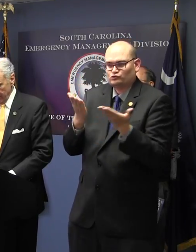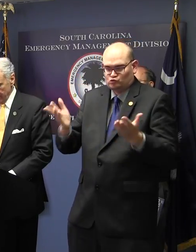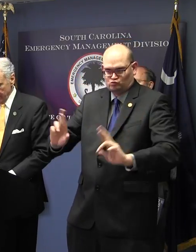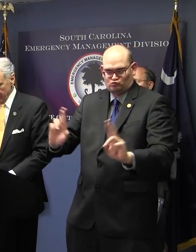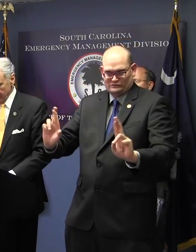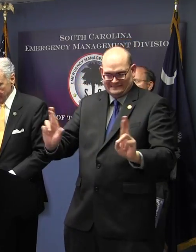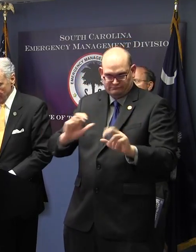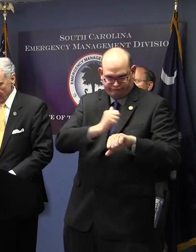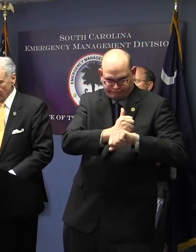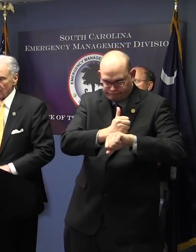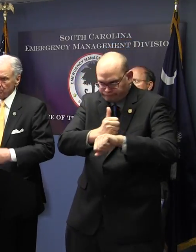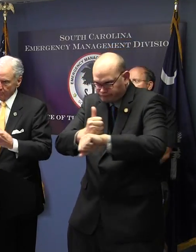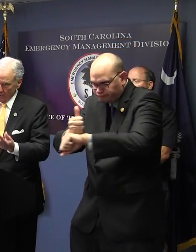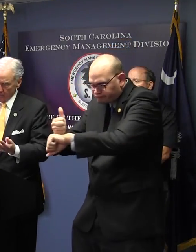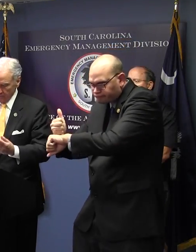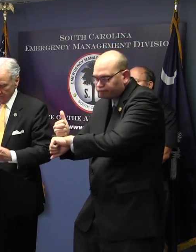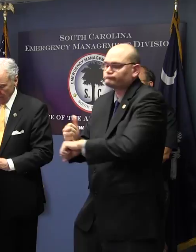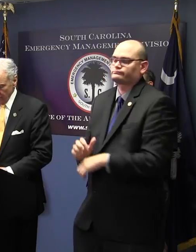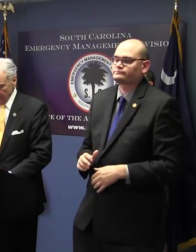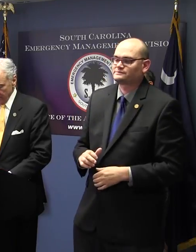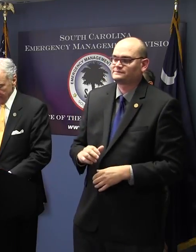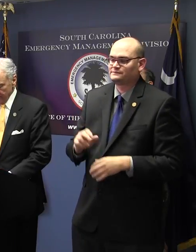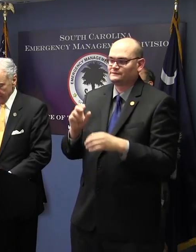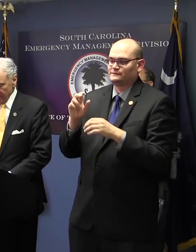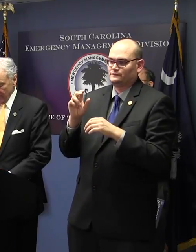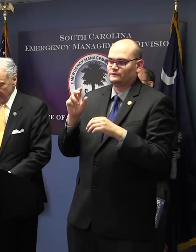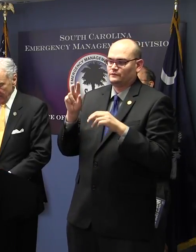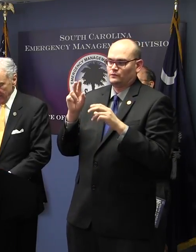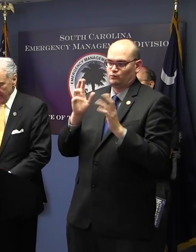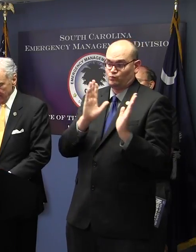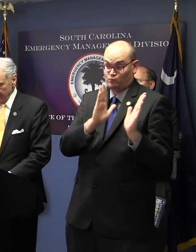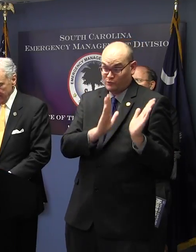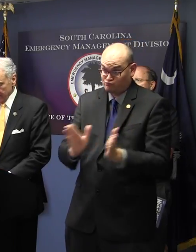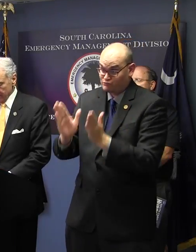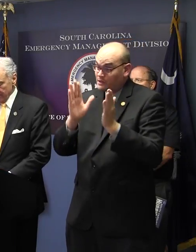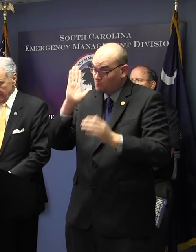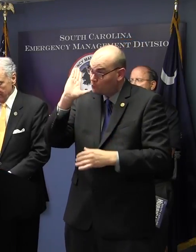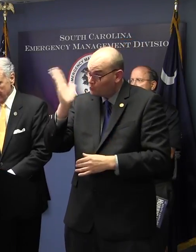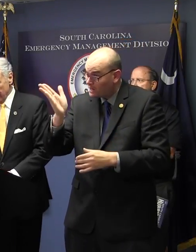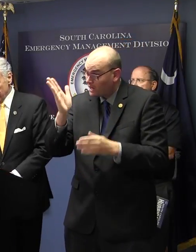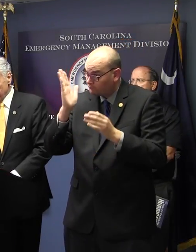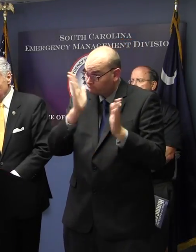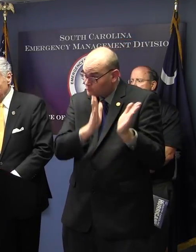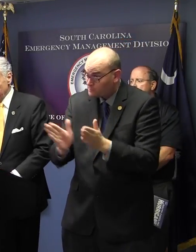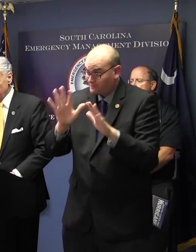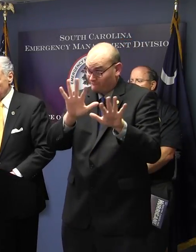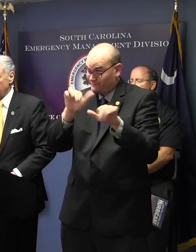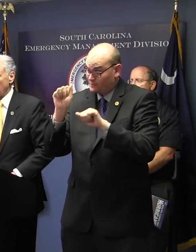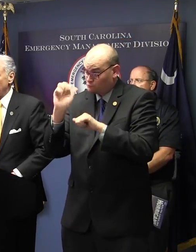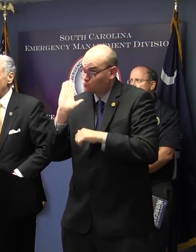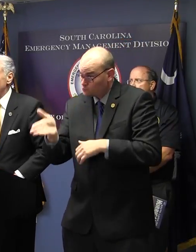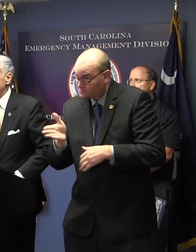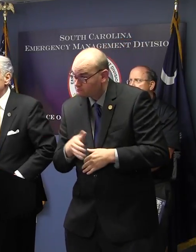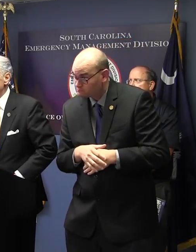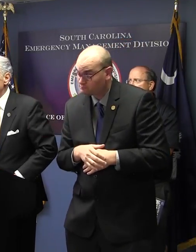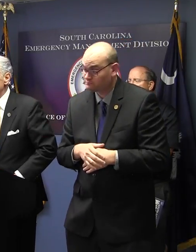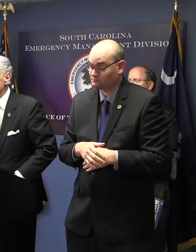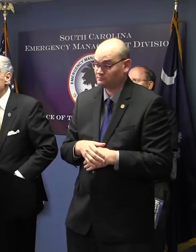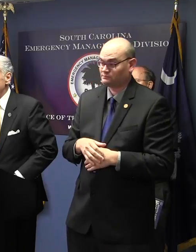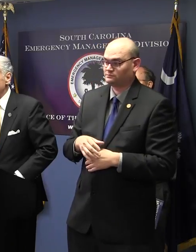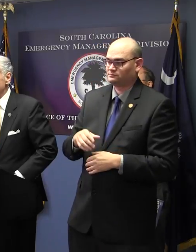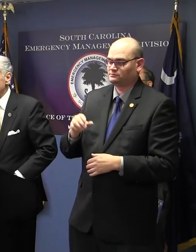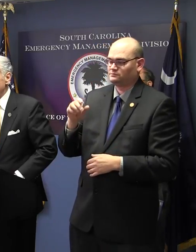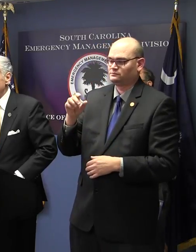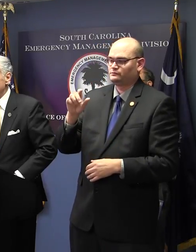evacuation, probably of the low country, and in anticipation of landfall